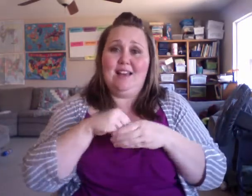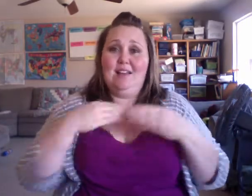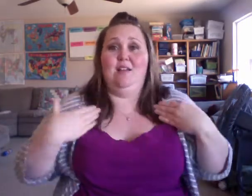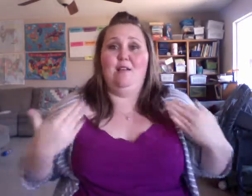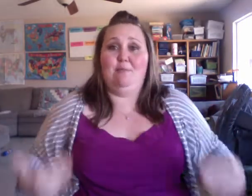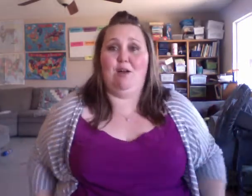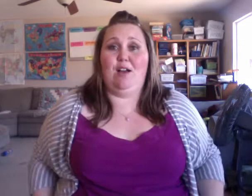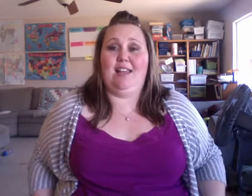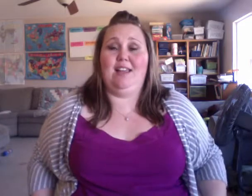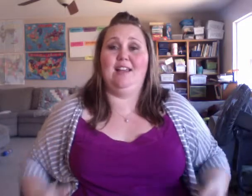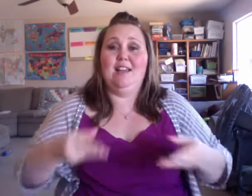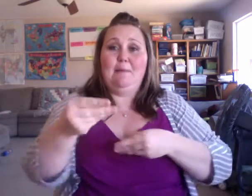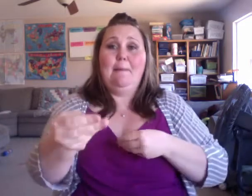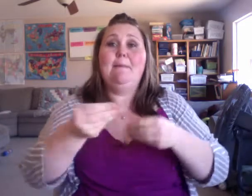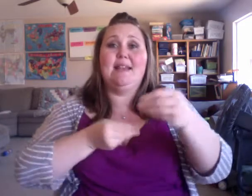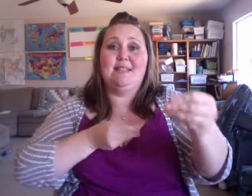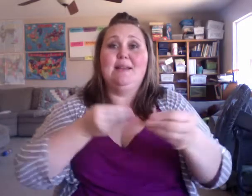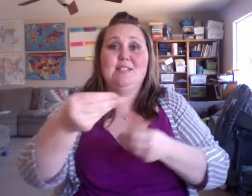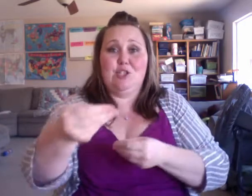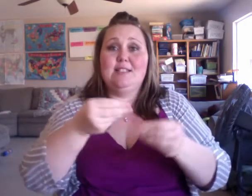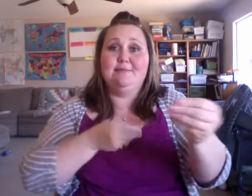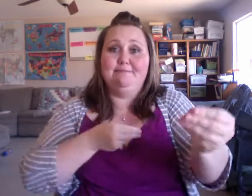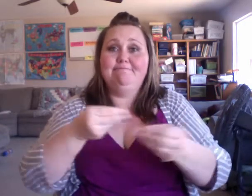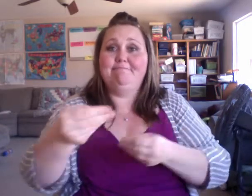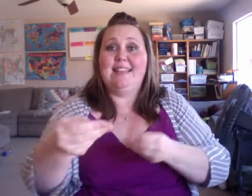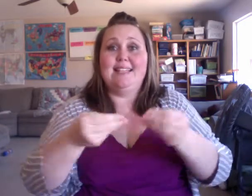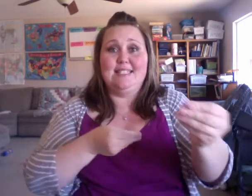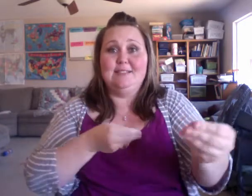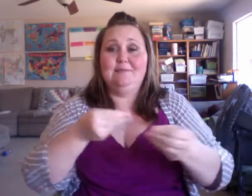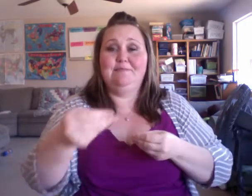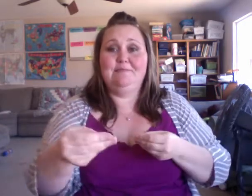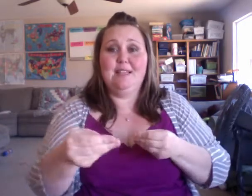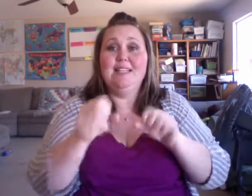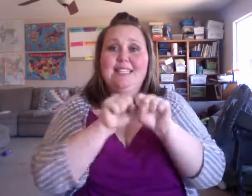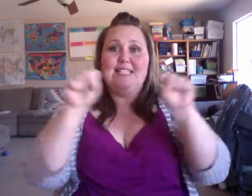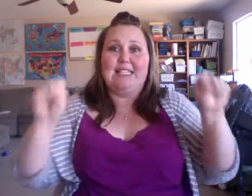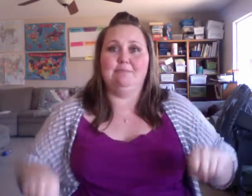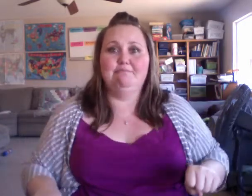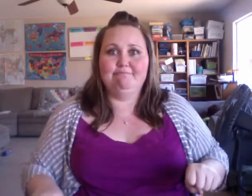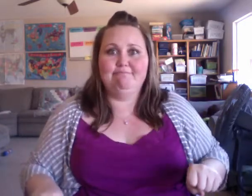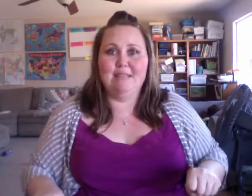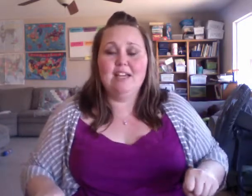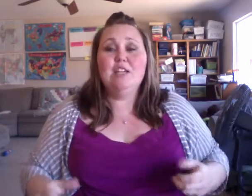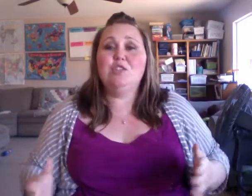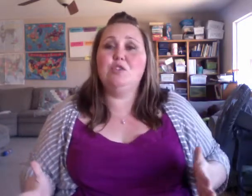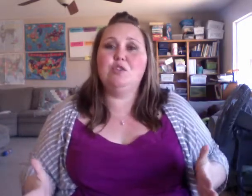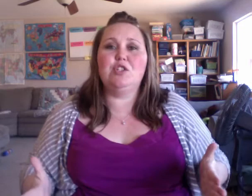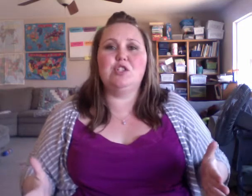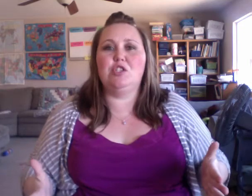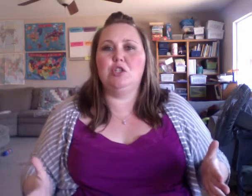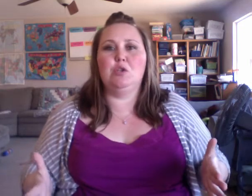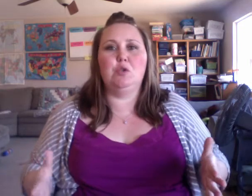body passing messages like this, system. So you could just do